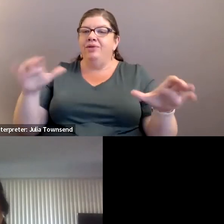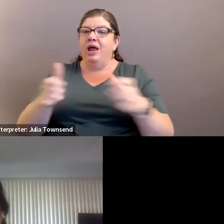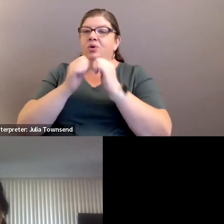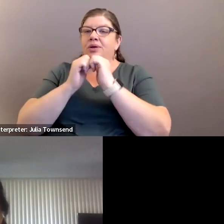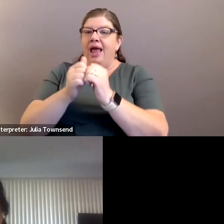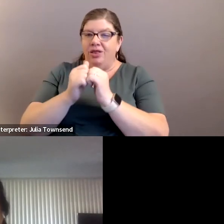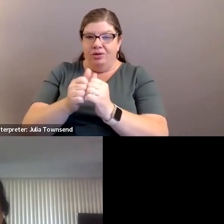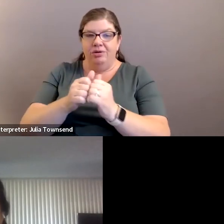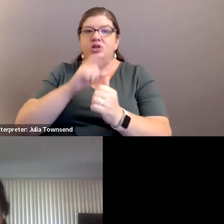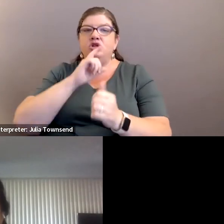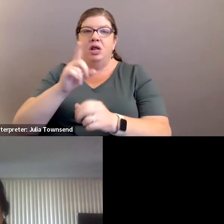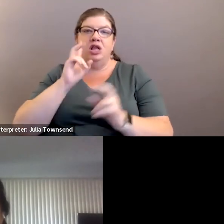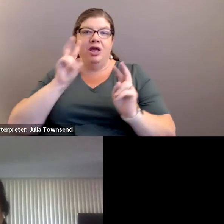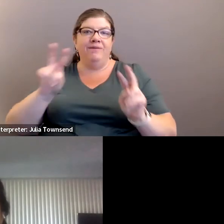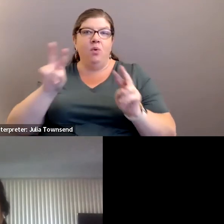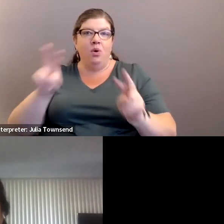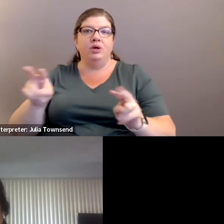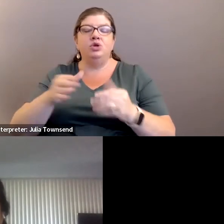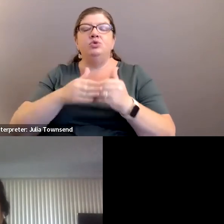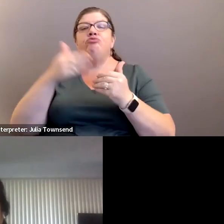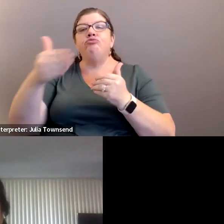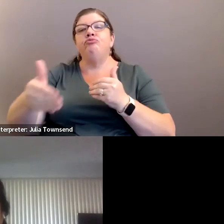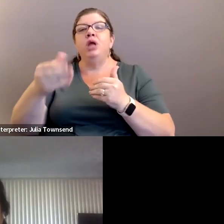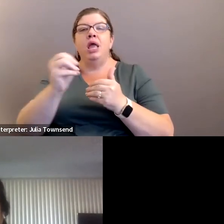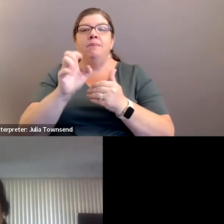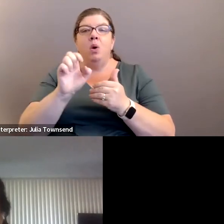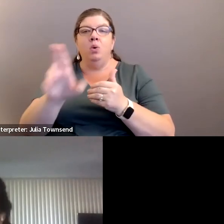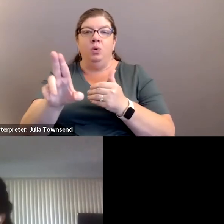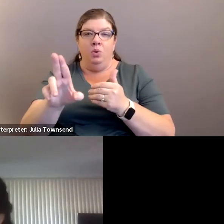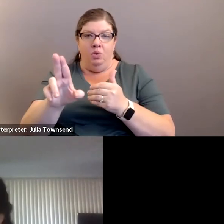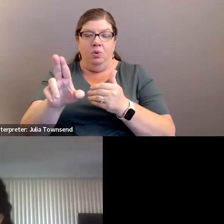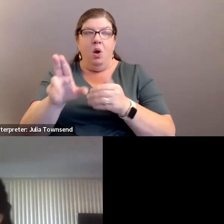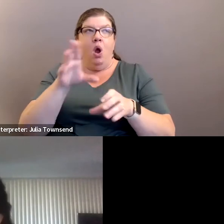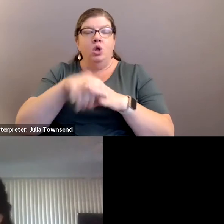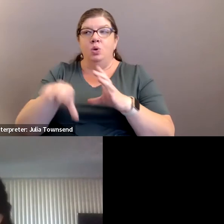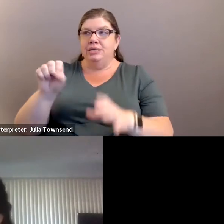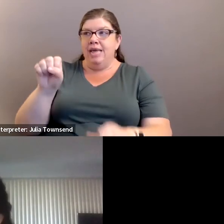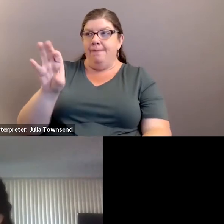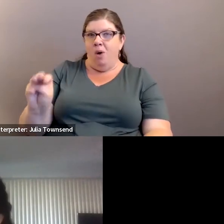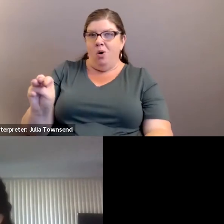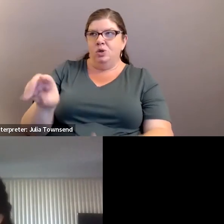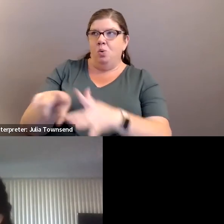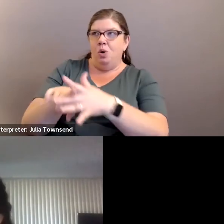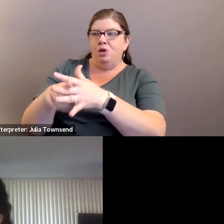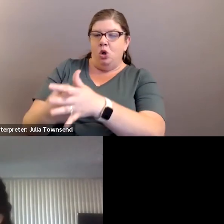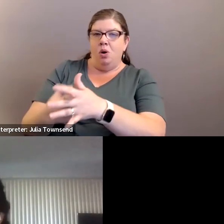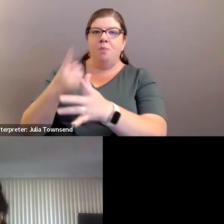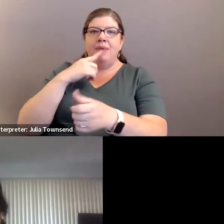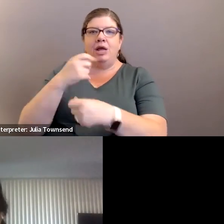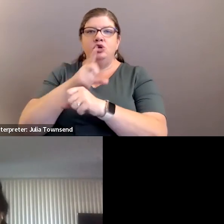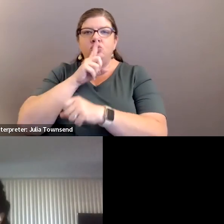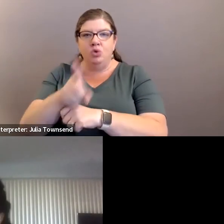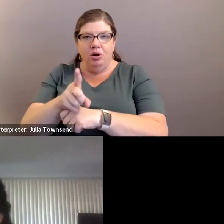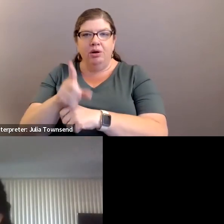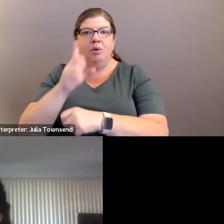and then certainly i'm looking forward to the subsequent mou that where we include st marcus is where we kind of started this so i want to make sure that we're going to make sure that that